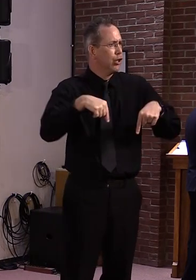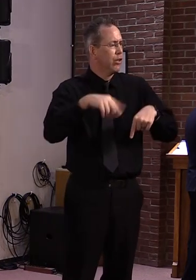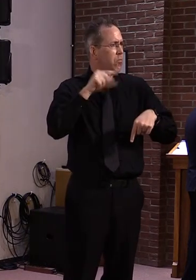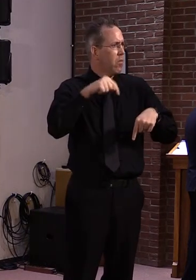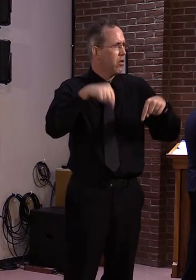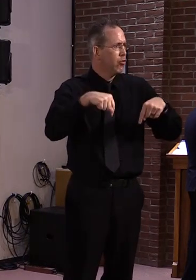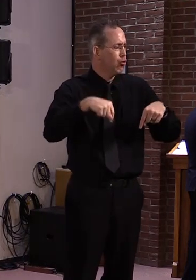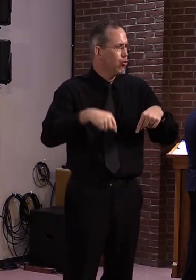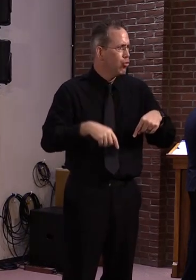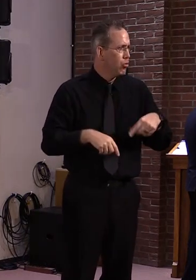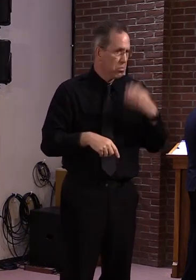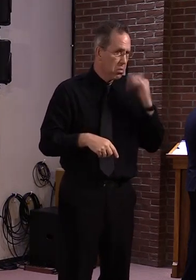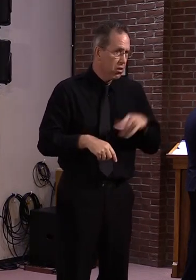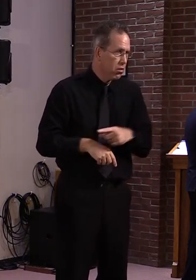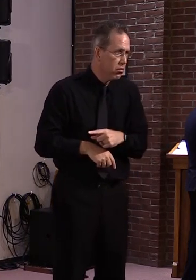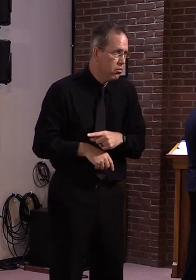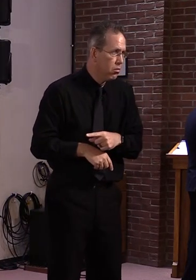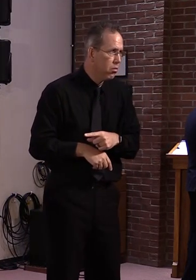specifically.